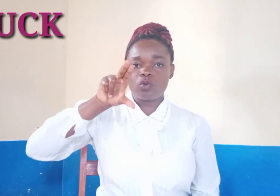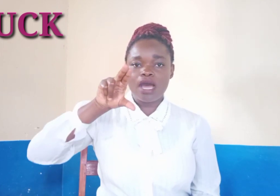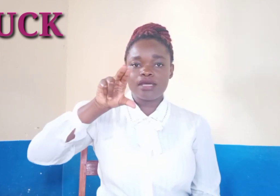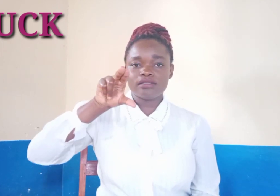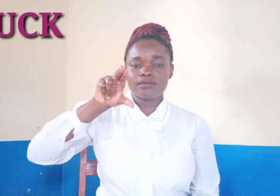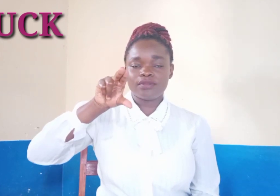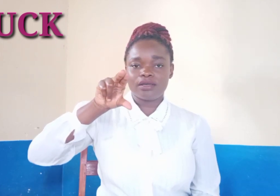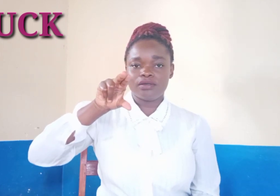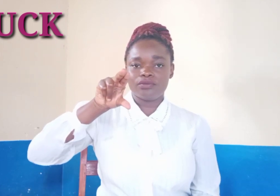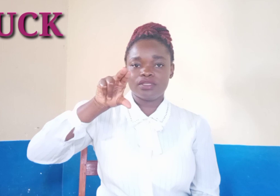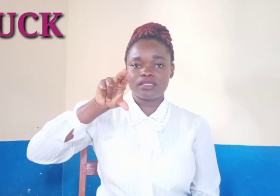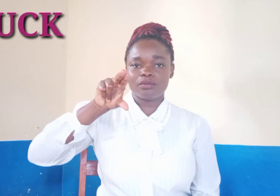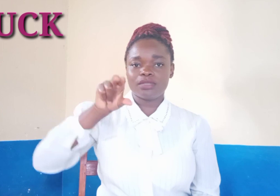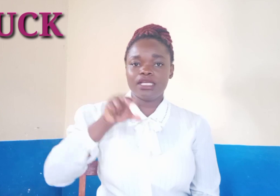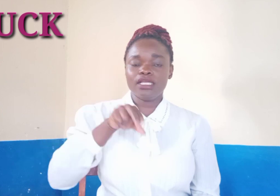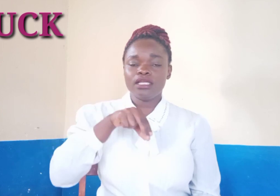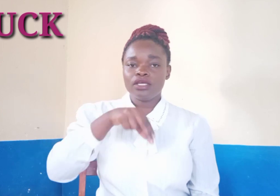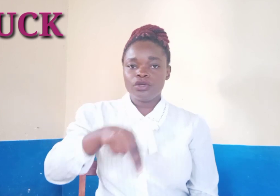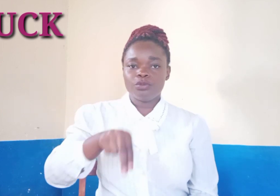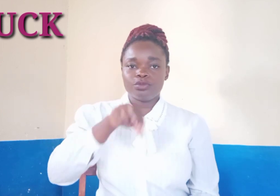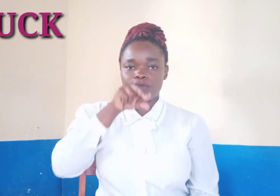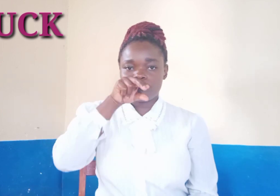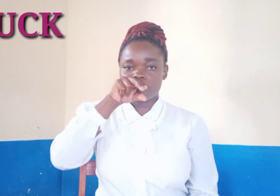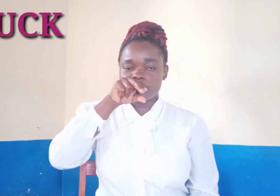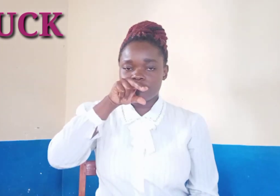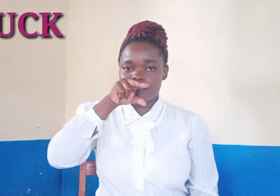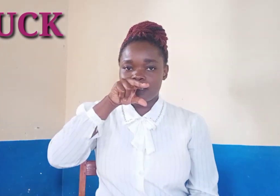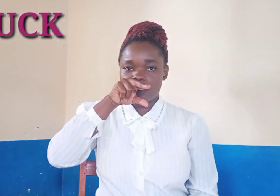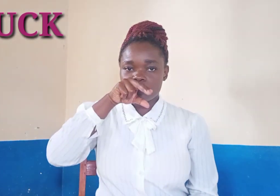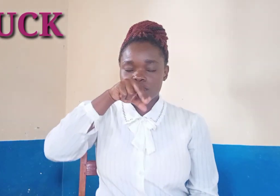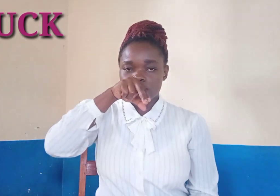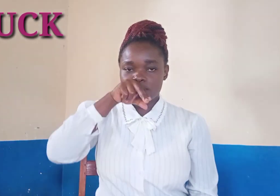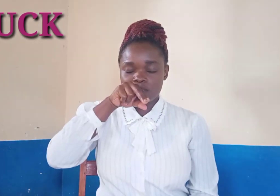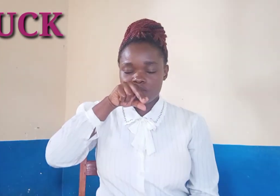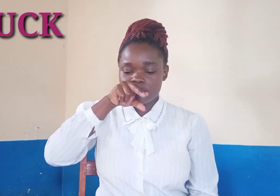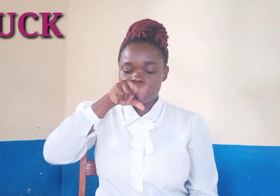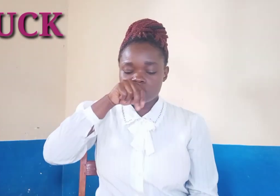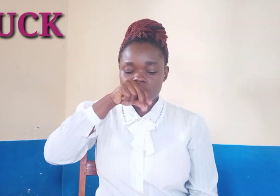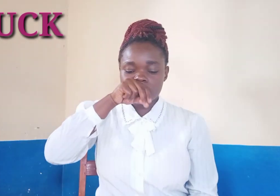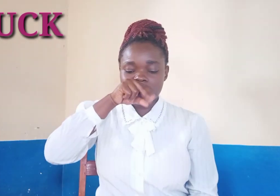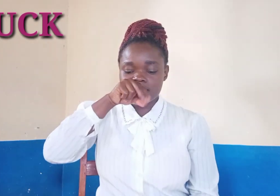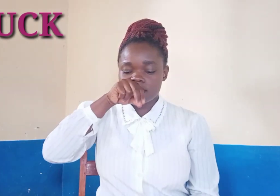one the dumpling in front of your mouth then you do duck